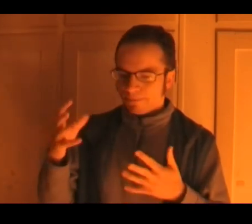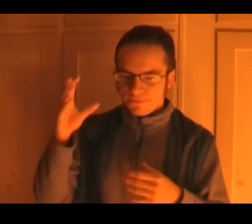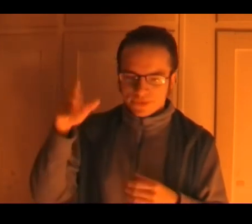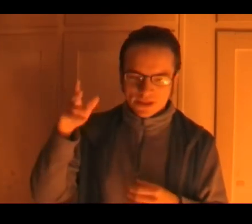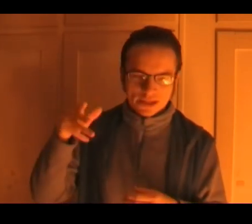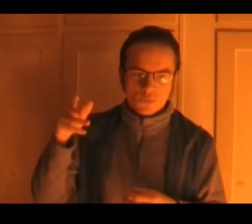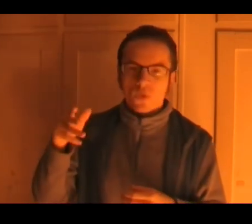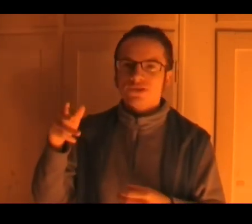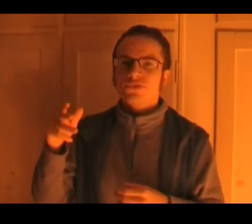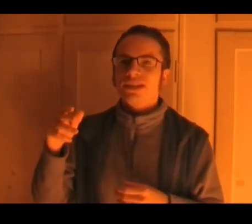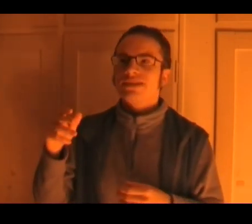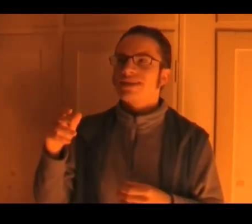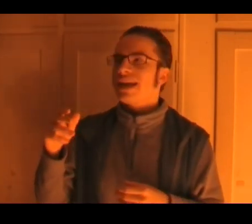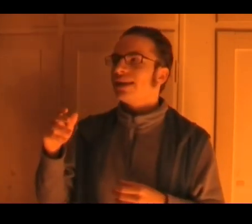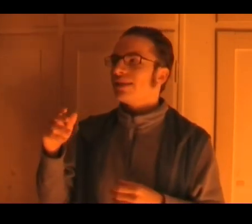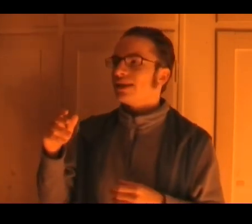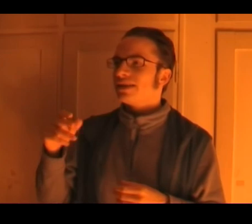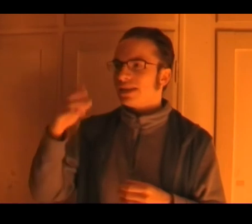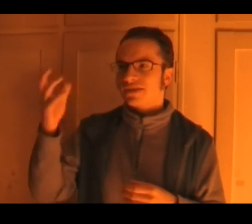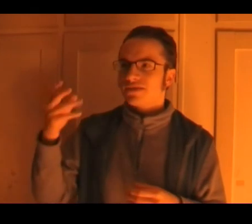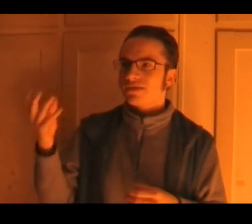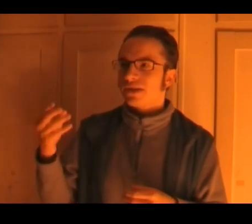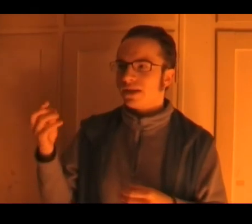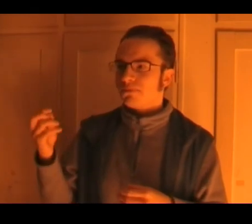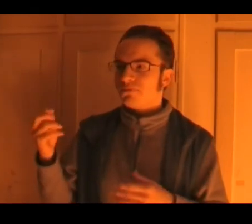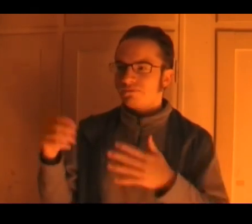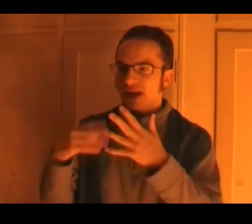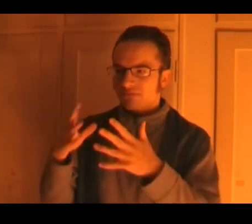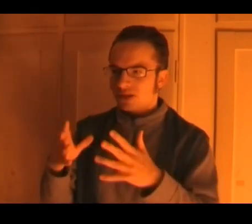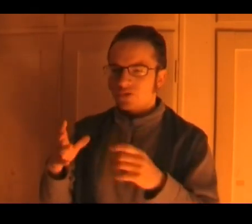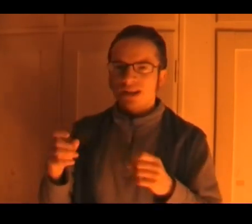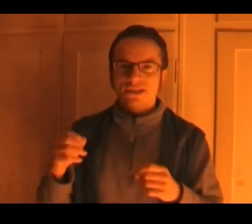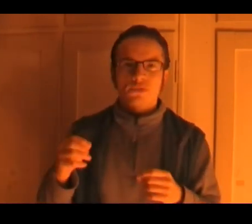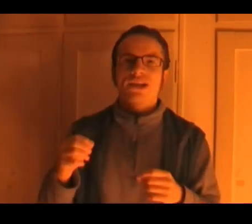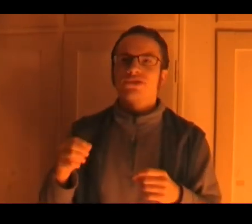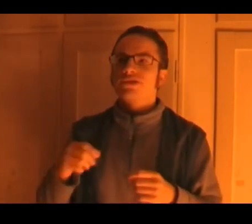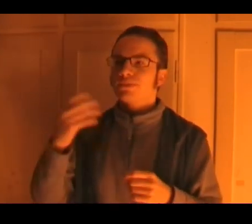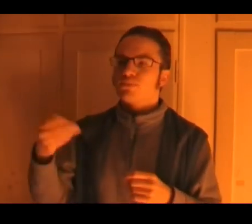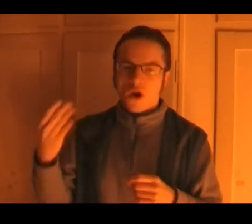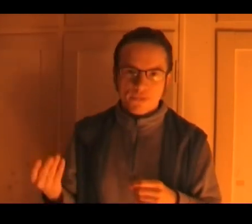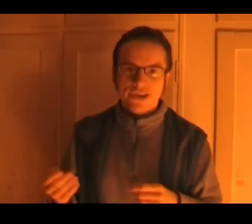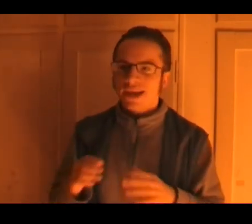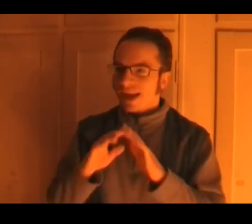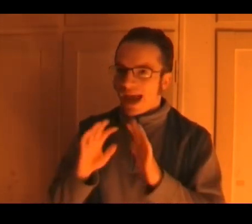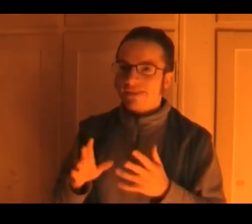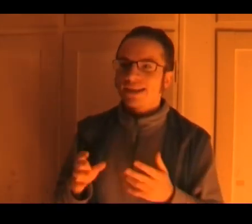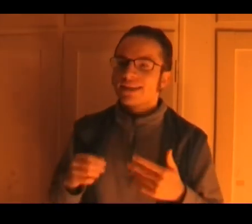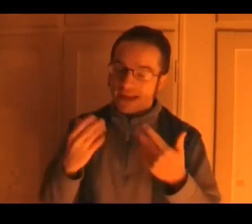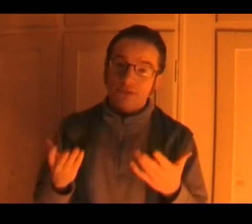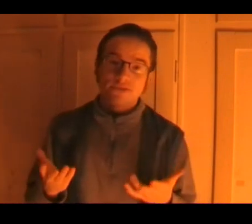like that one screen saying that it's um that israeli directors property and that's it that was